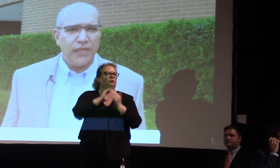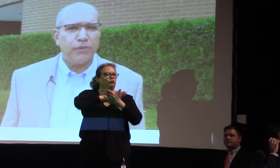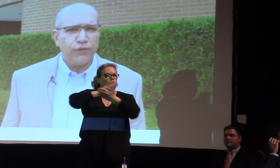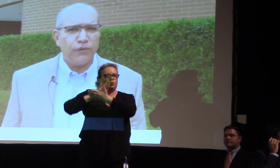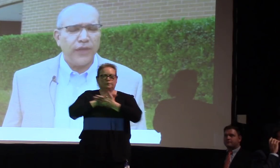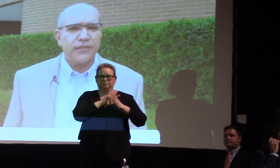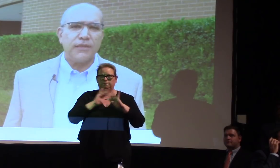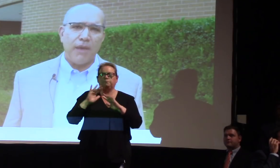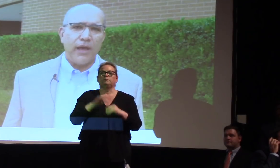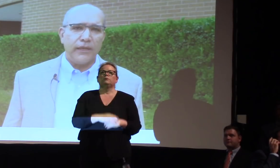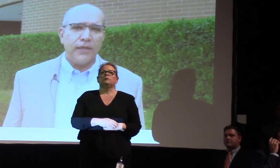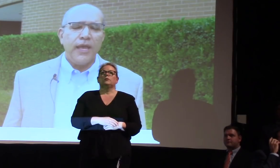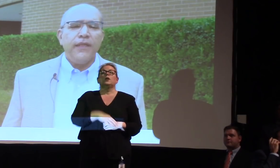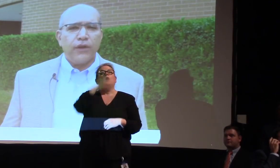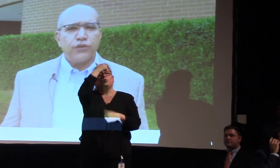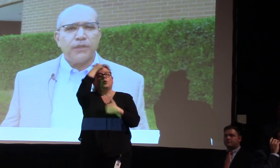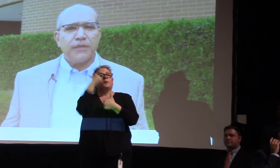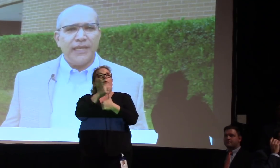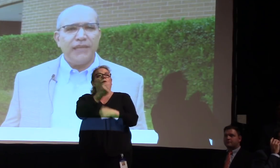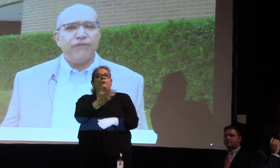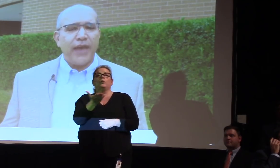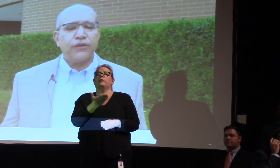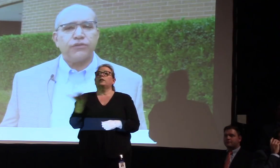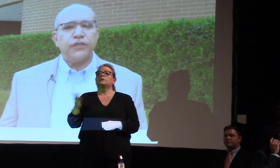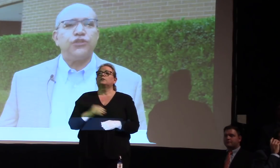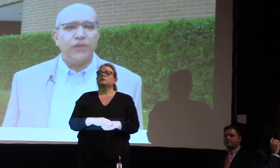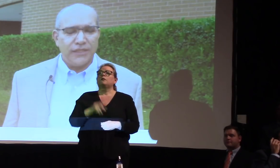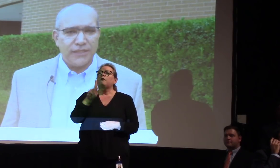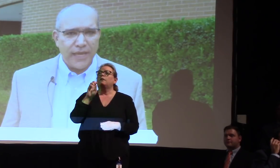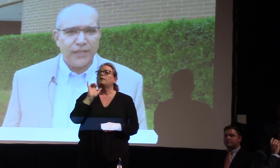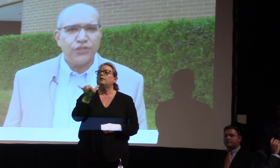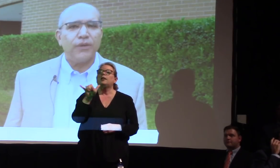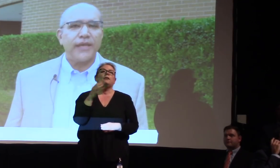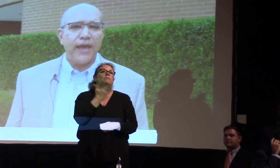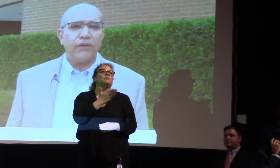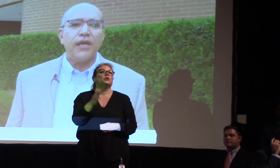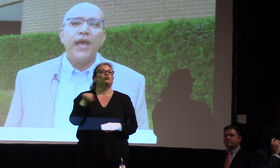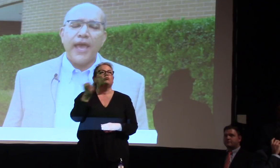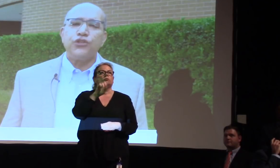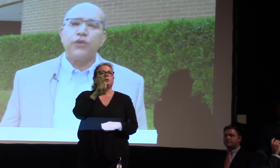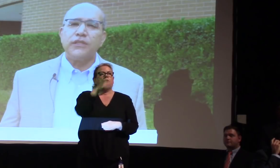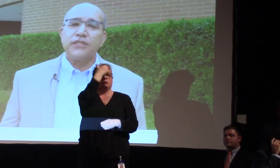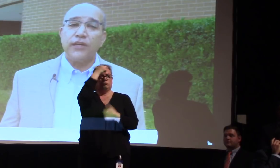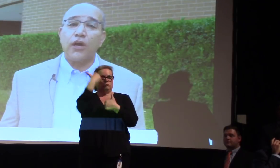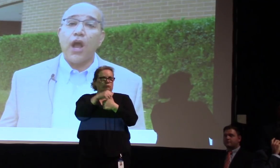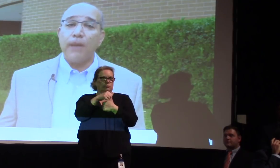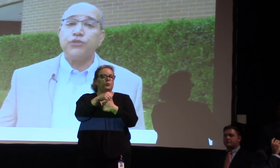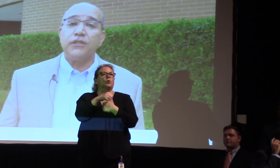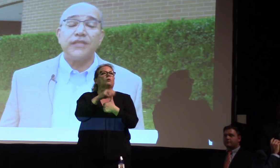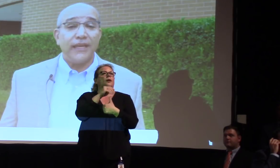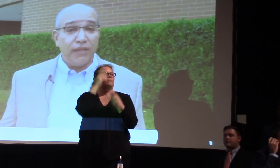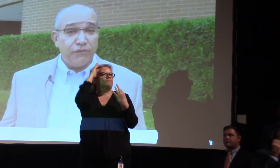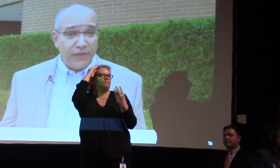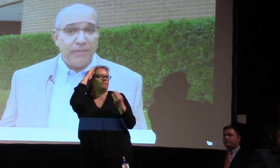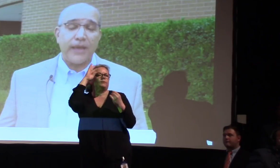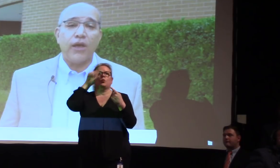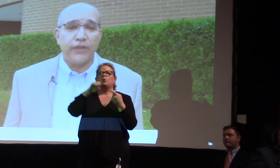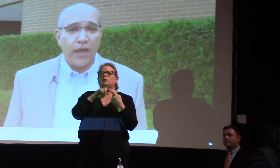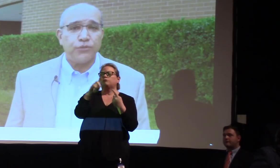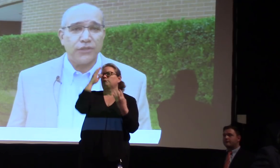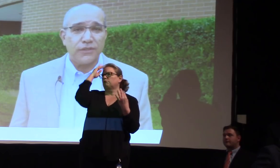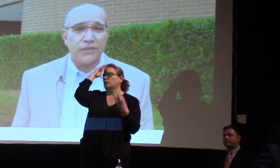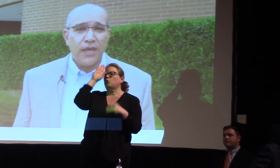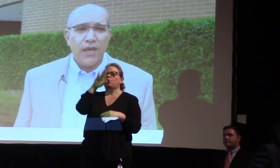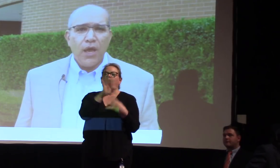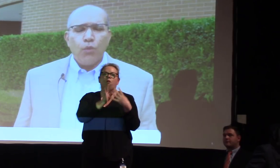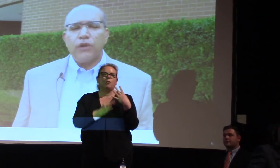that you keep a few things in mind. There are some key factors that you need to take into account as you consider options and give feedback on